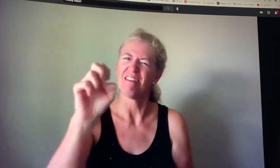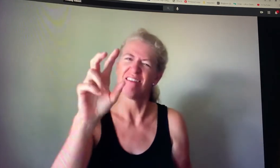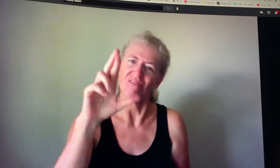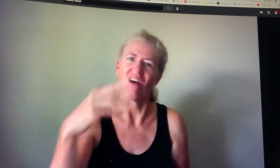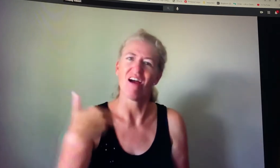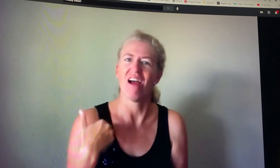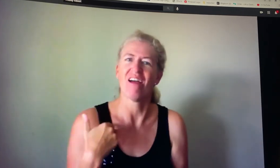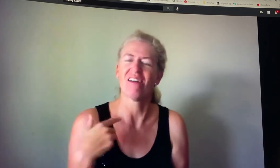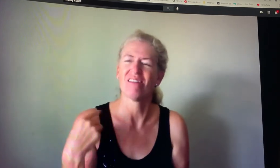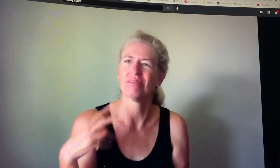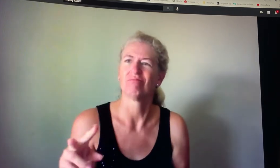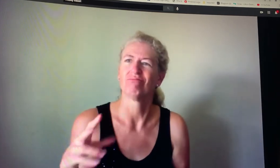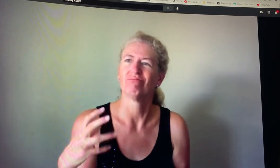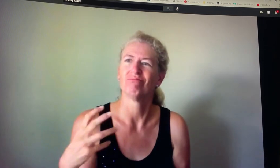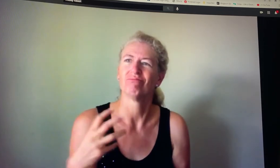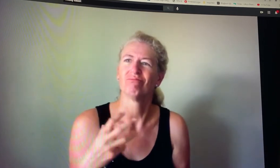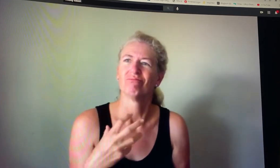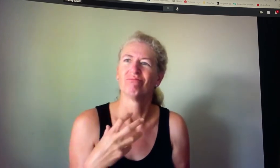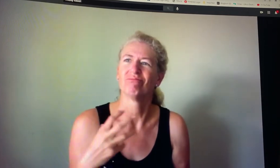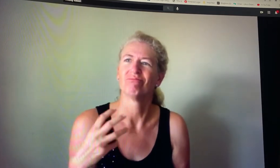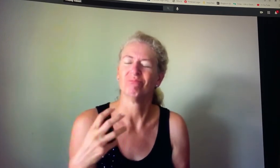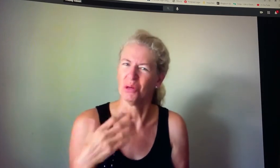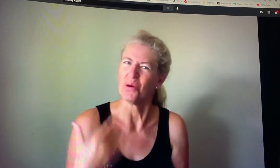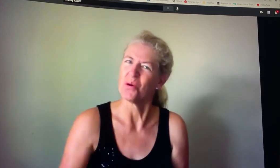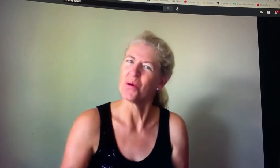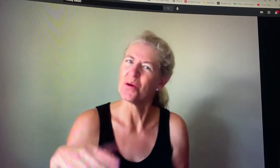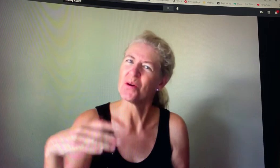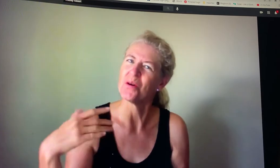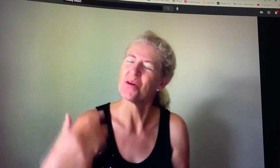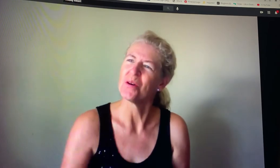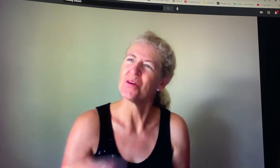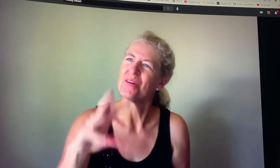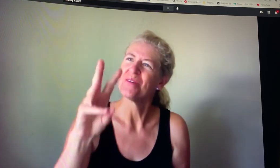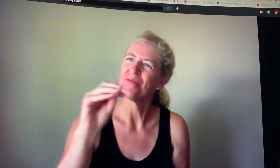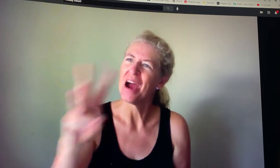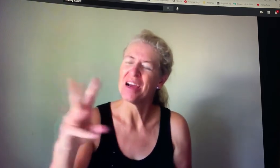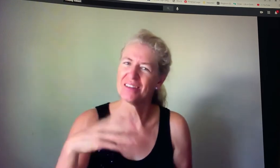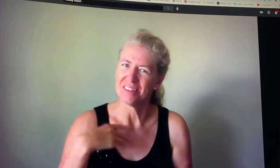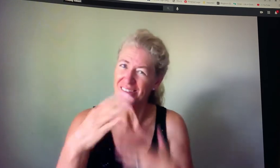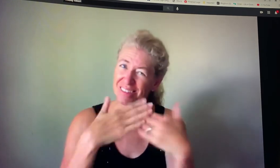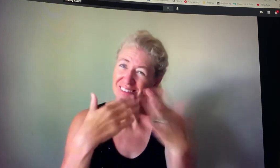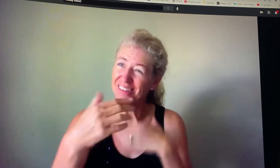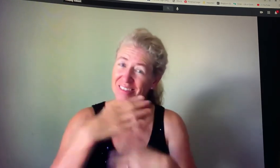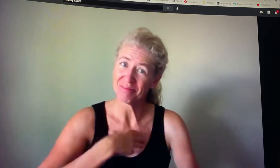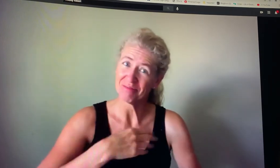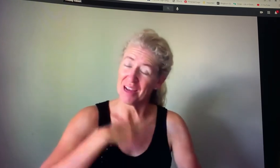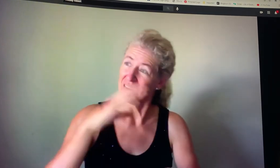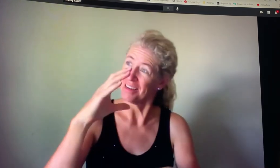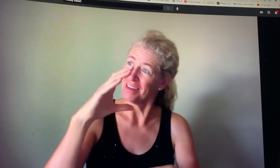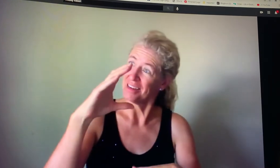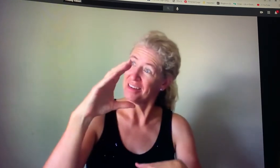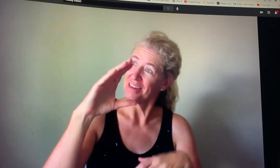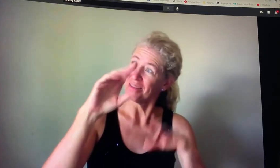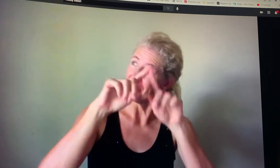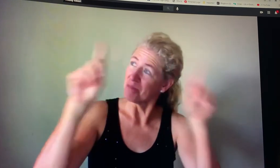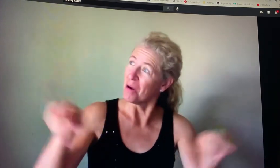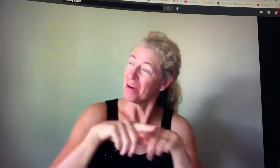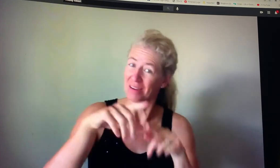in fact we were the best class he ever had wow i couldn't believe that so anyway